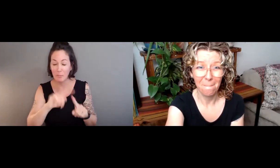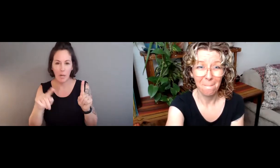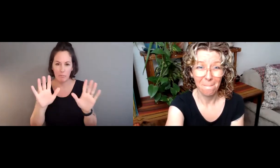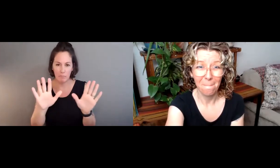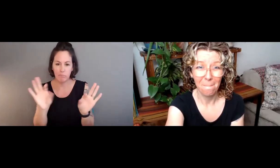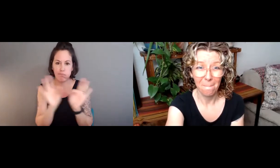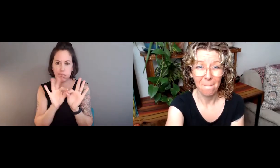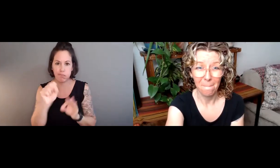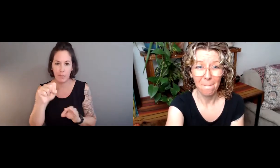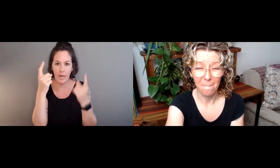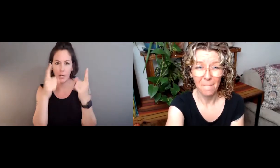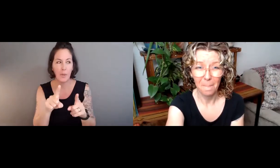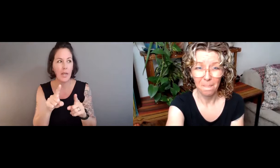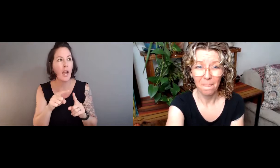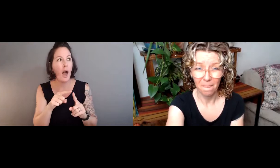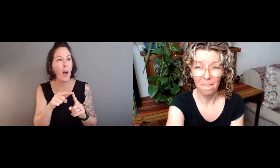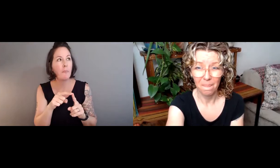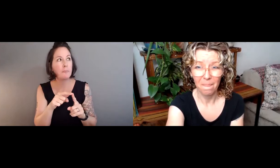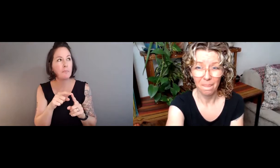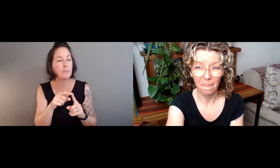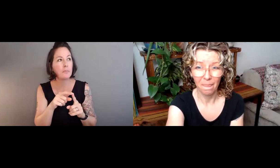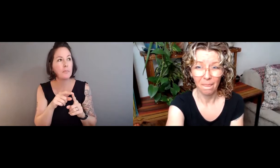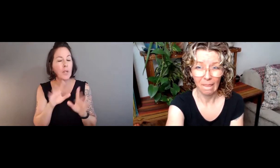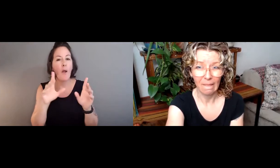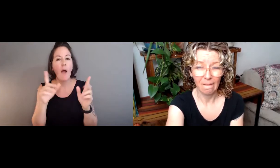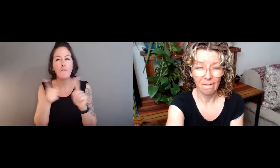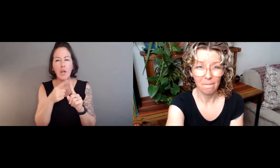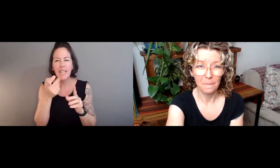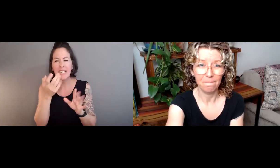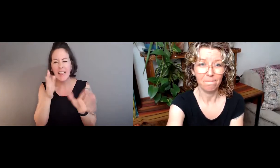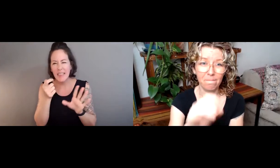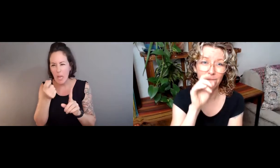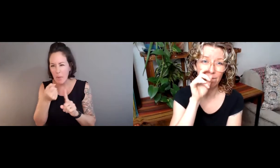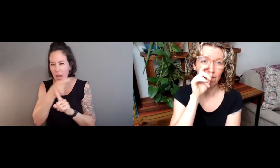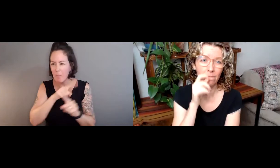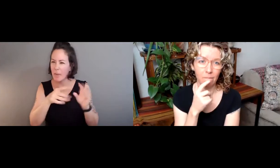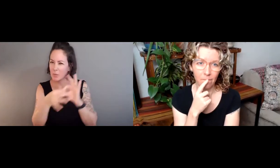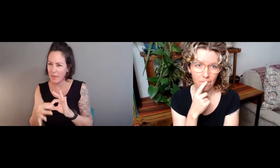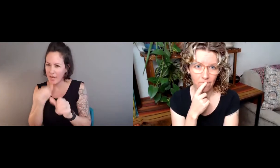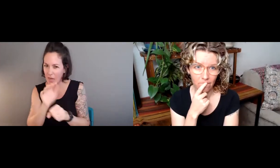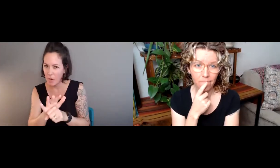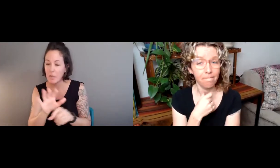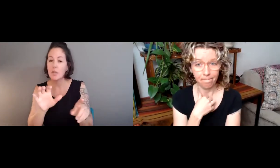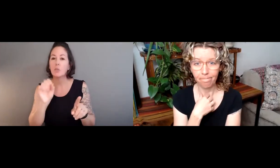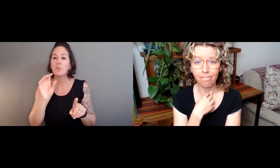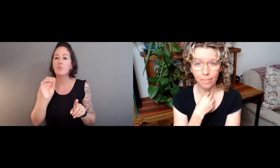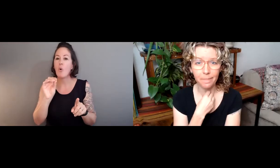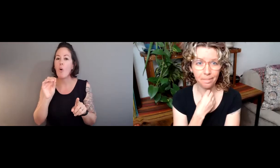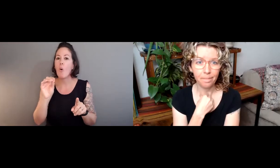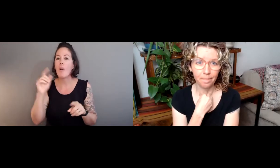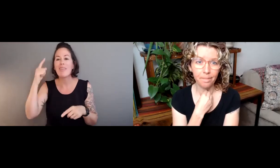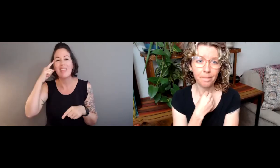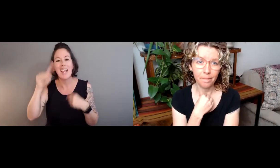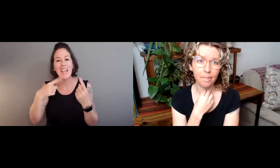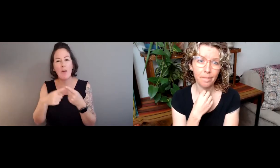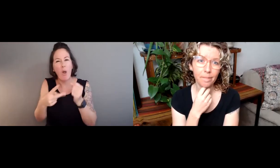Sure. That's a big question. So help me, remind me to answer some of those individual components. First, this is a